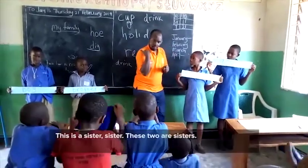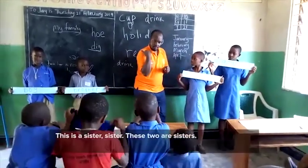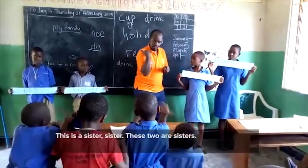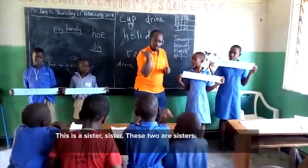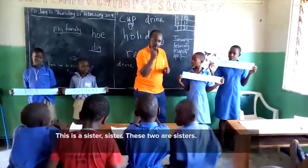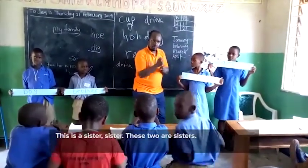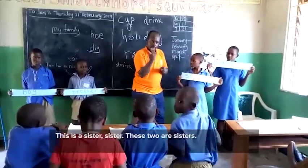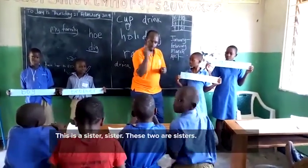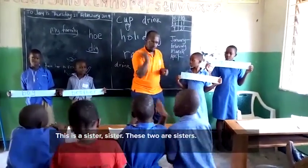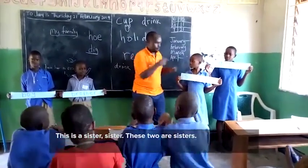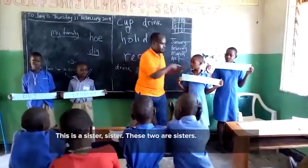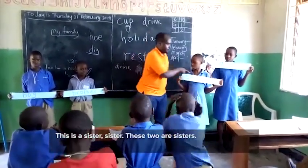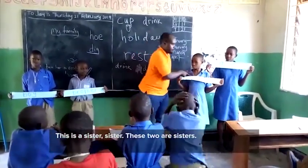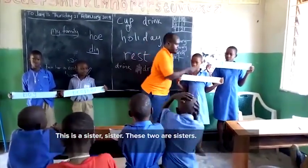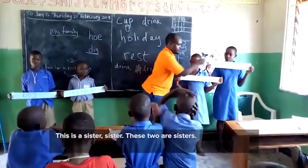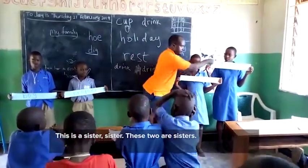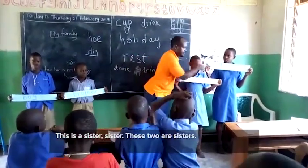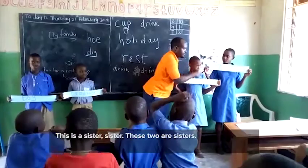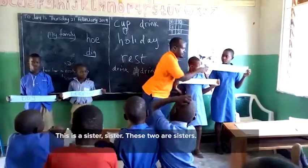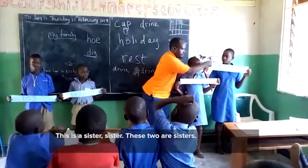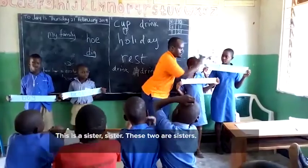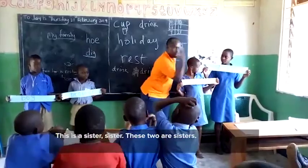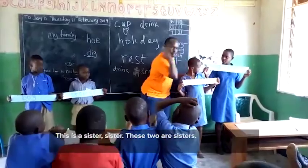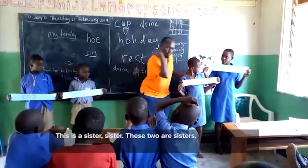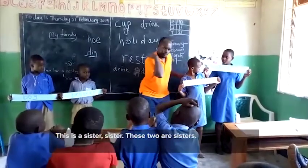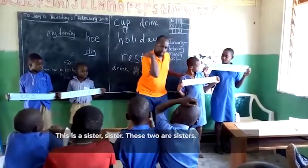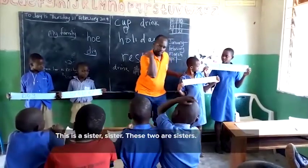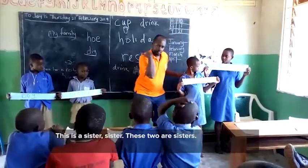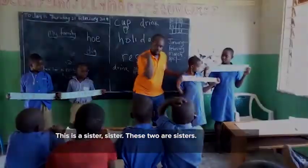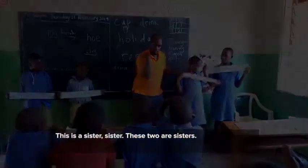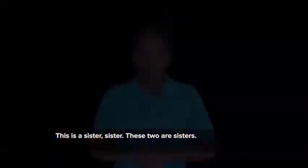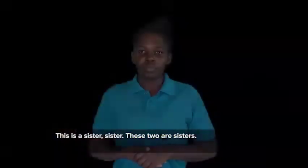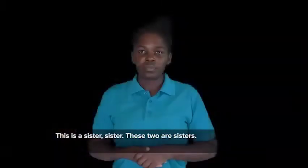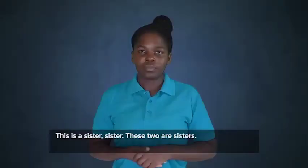This is a sister. Sister, These two are sisters.